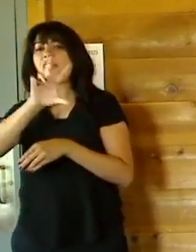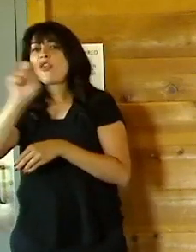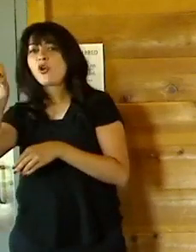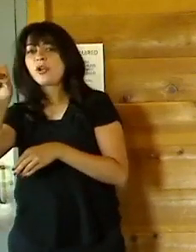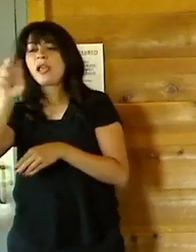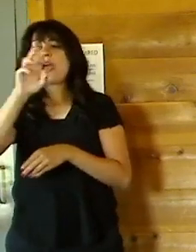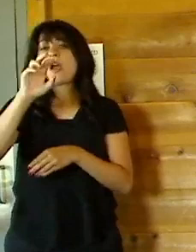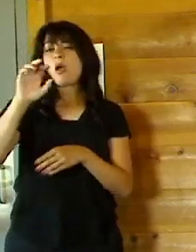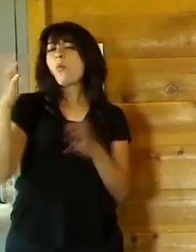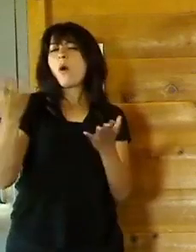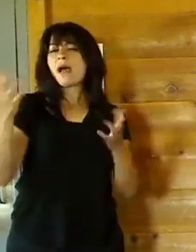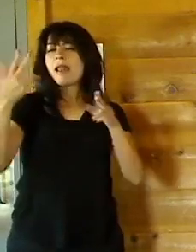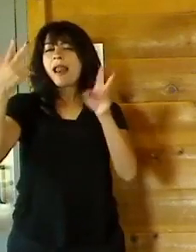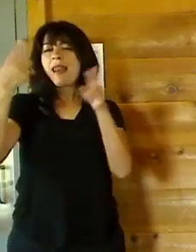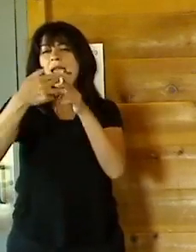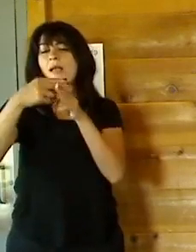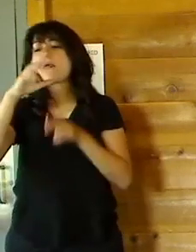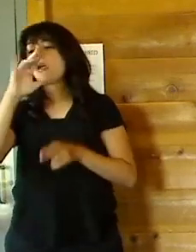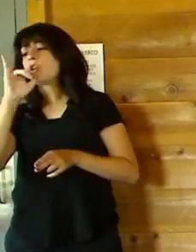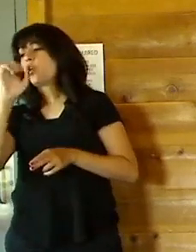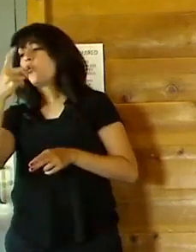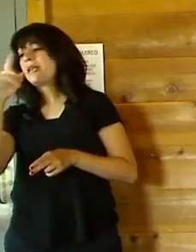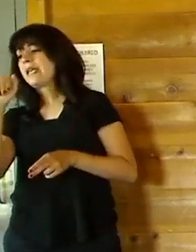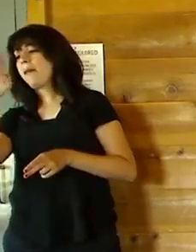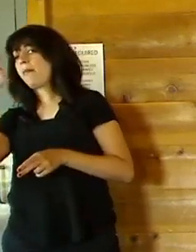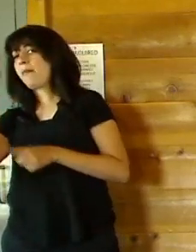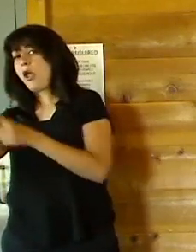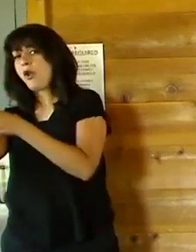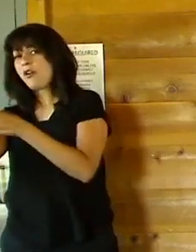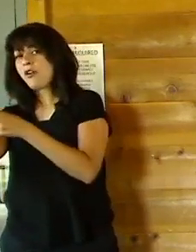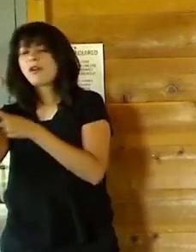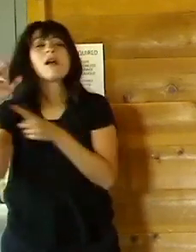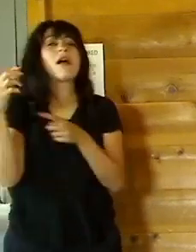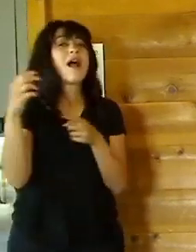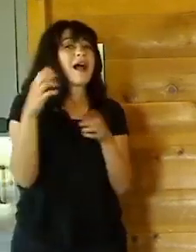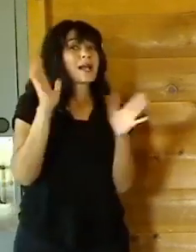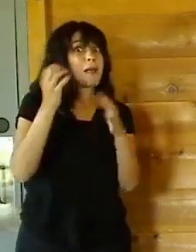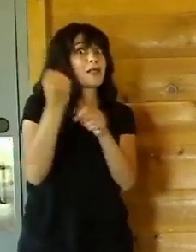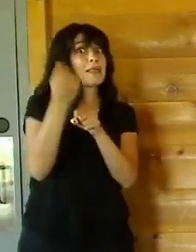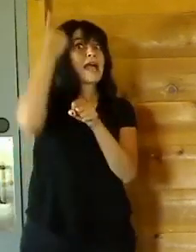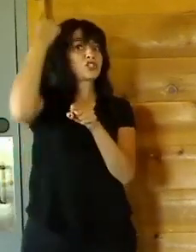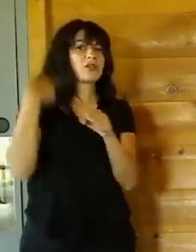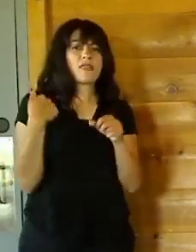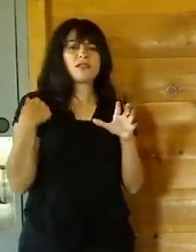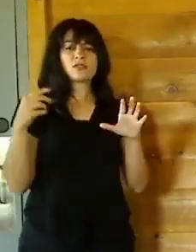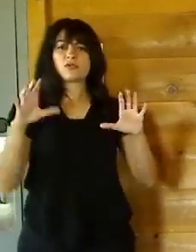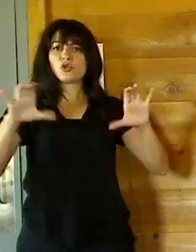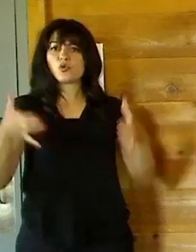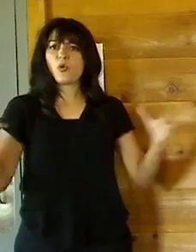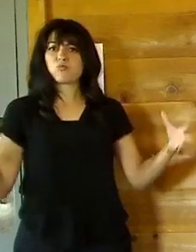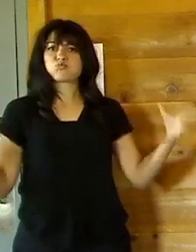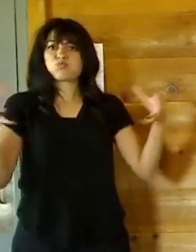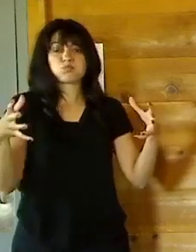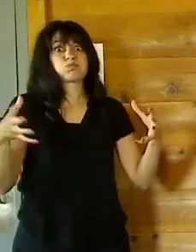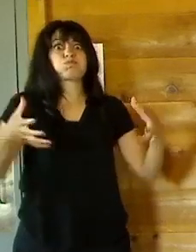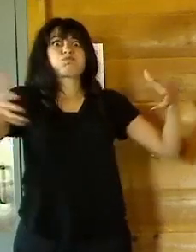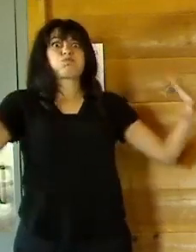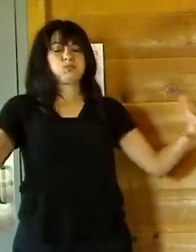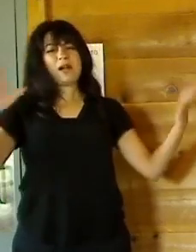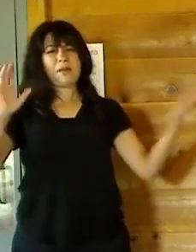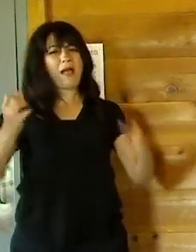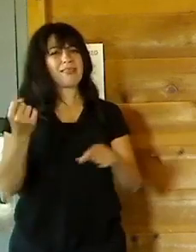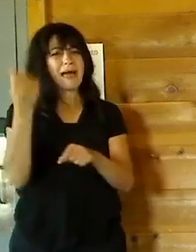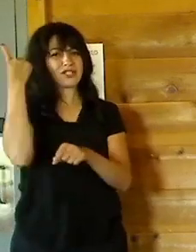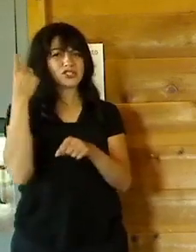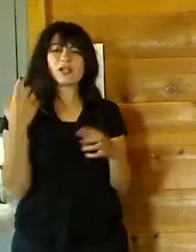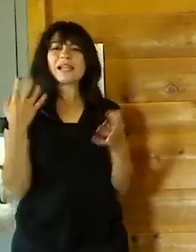And now we'll be able to host a larger group than we could last year as things are opening up. And we're just